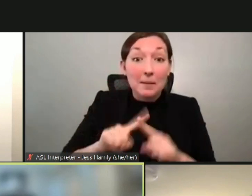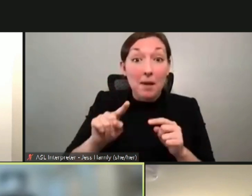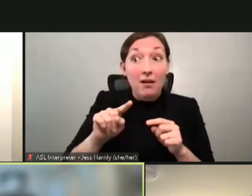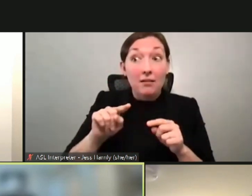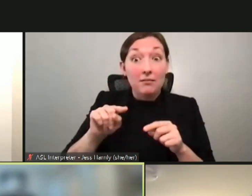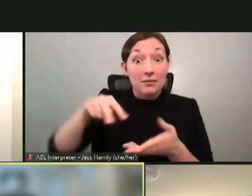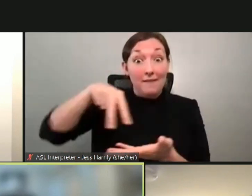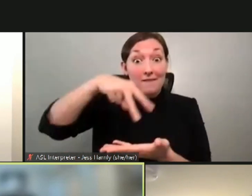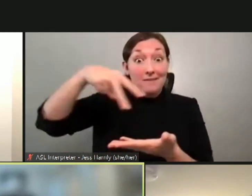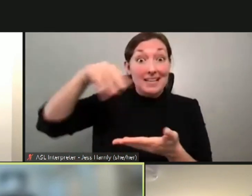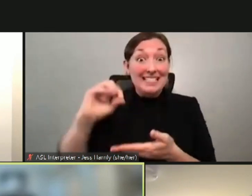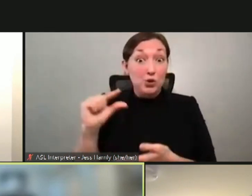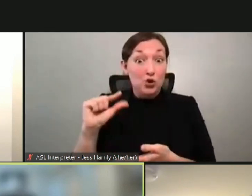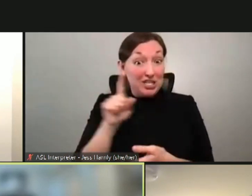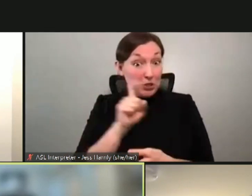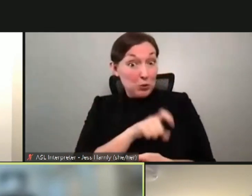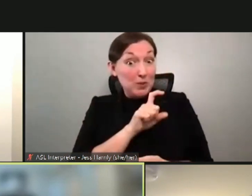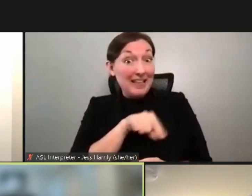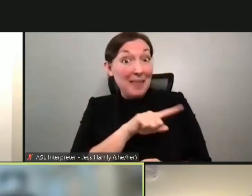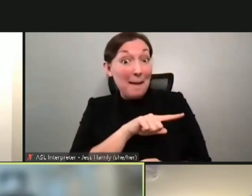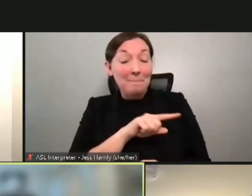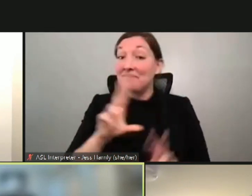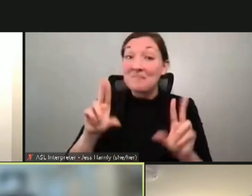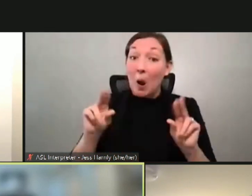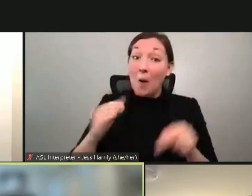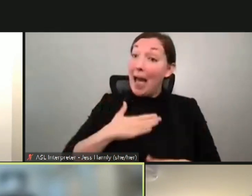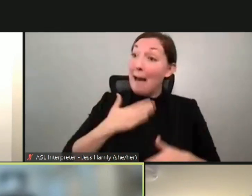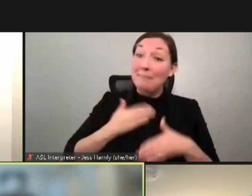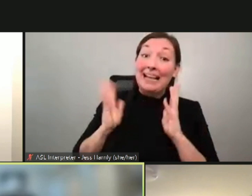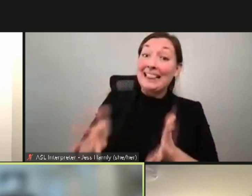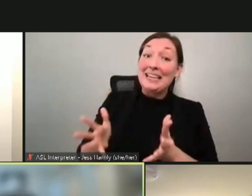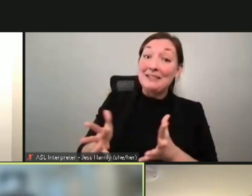No, I did not need them. I would gladly leave my legs behind.